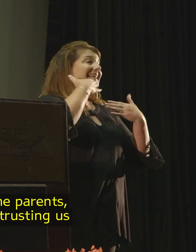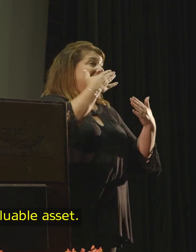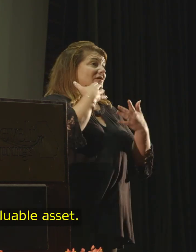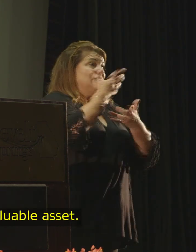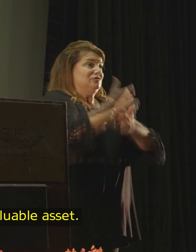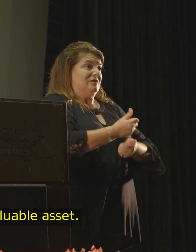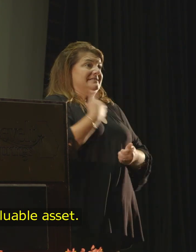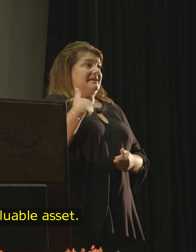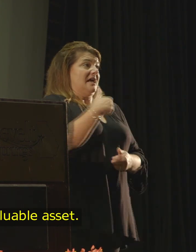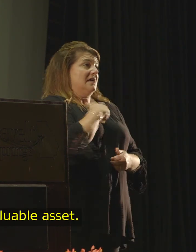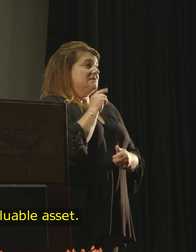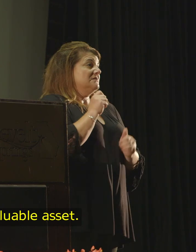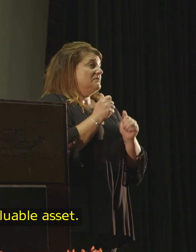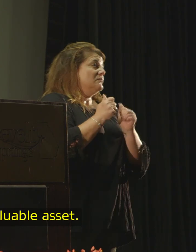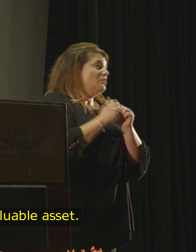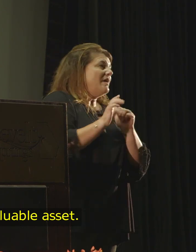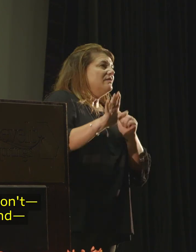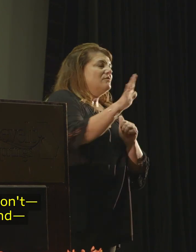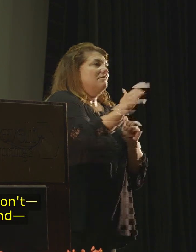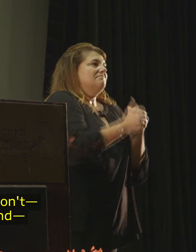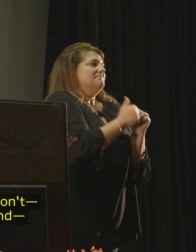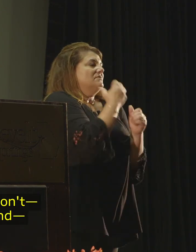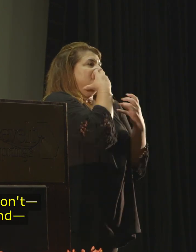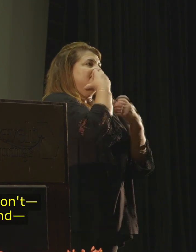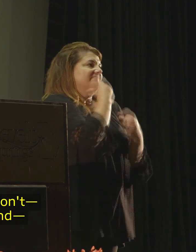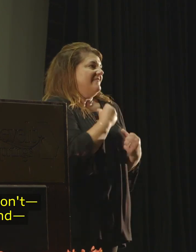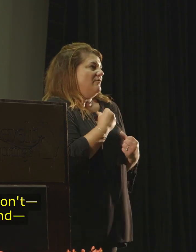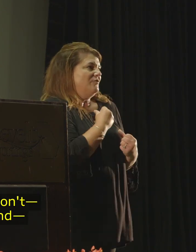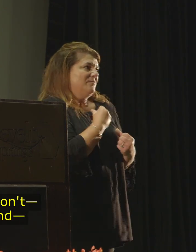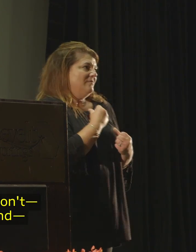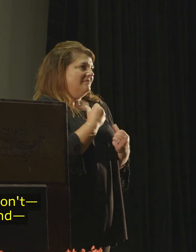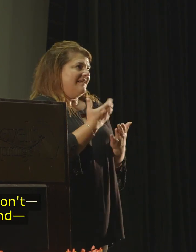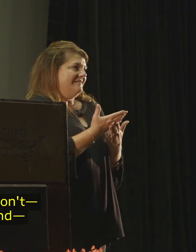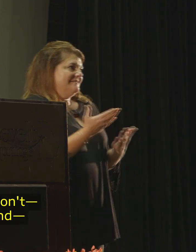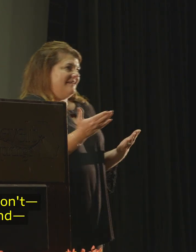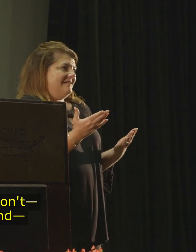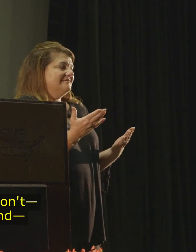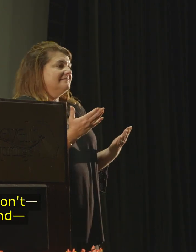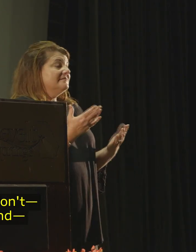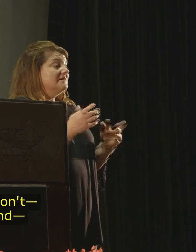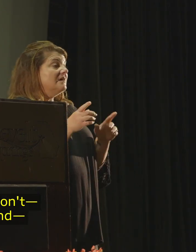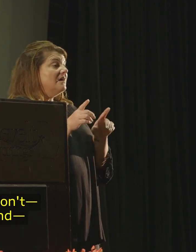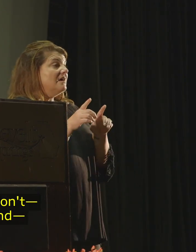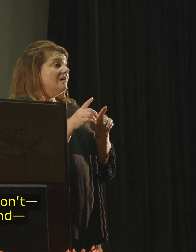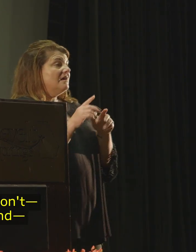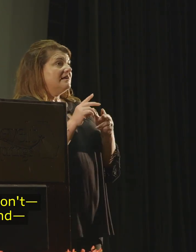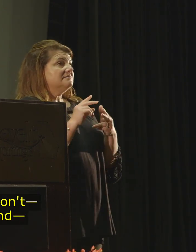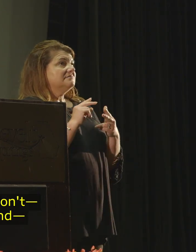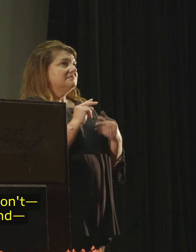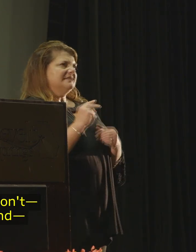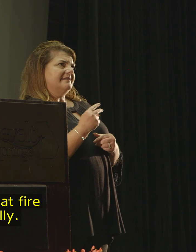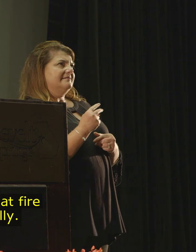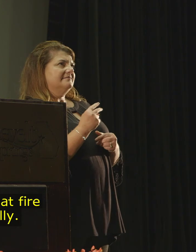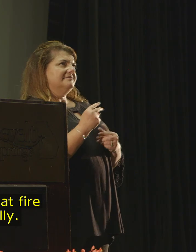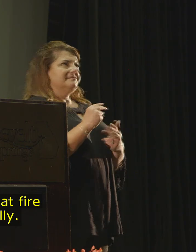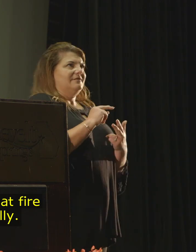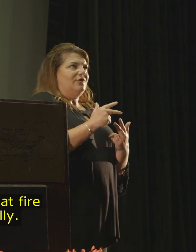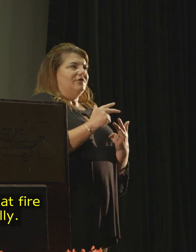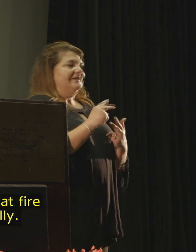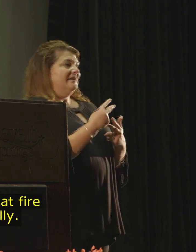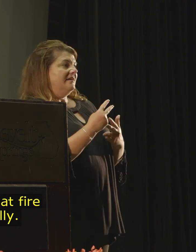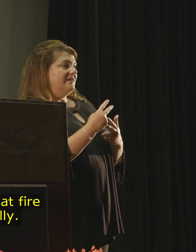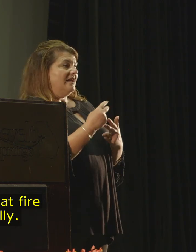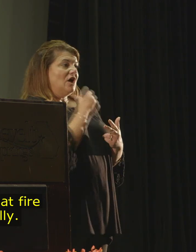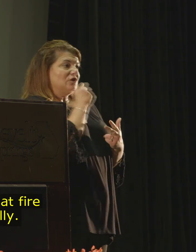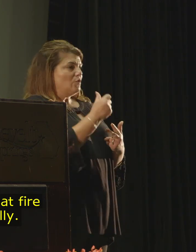entrusting us with your most valuable asset. And third, know, don't, well, second, don't lose that fire